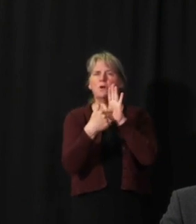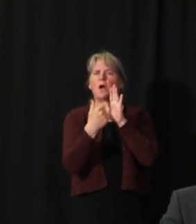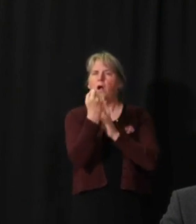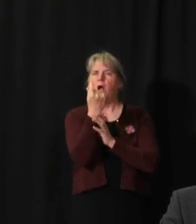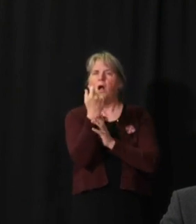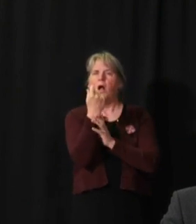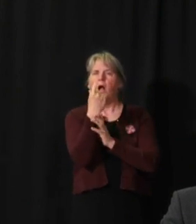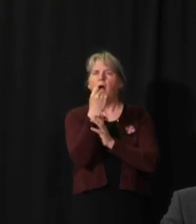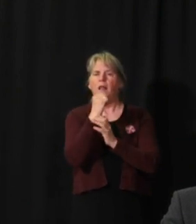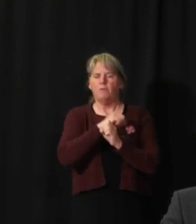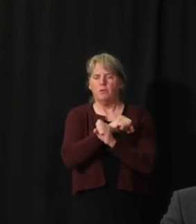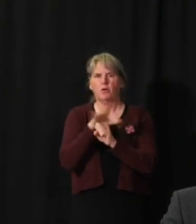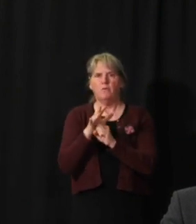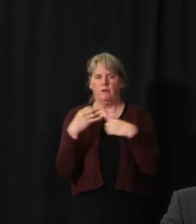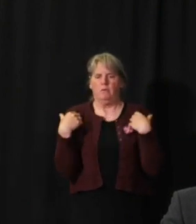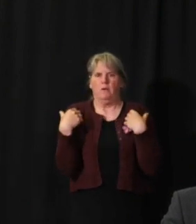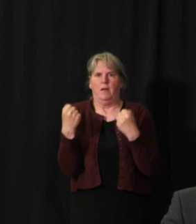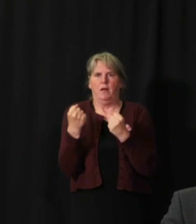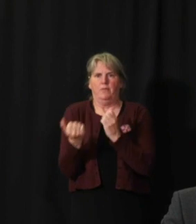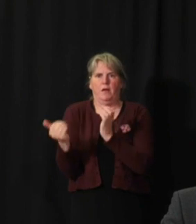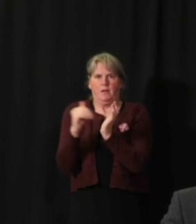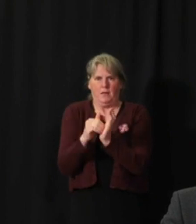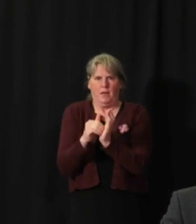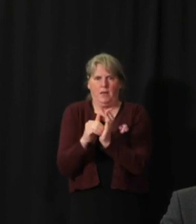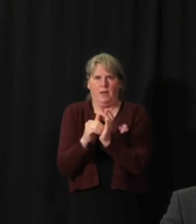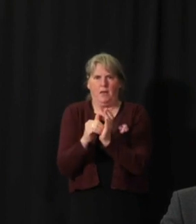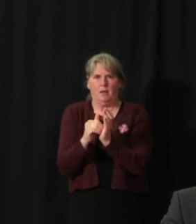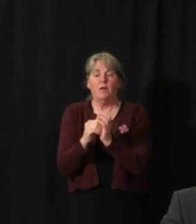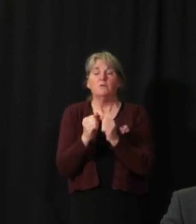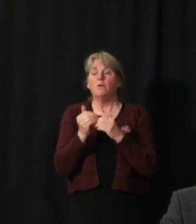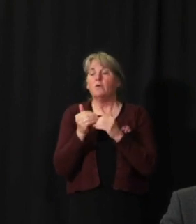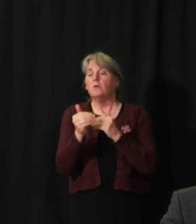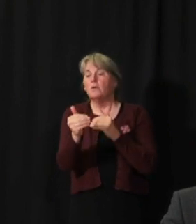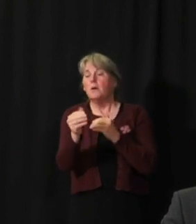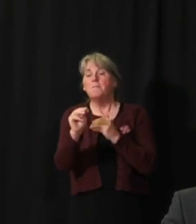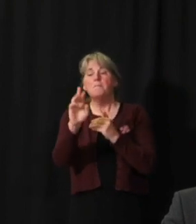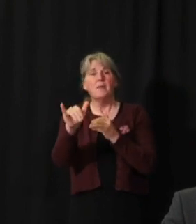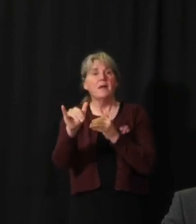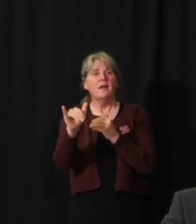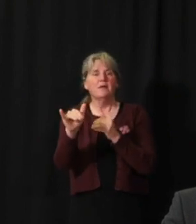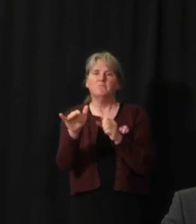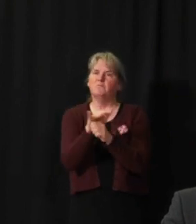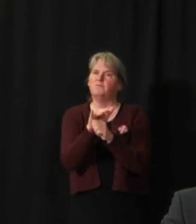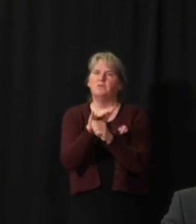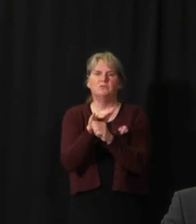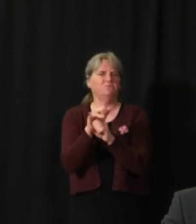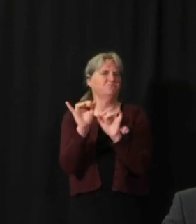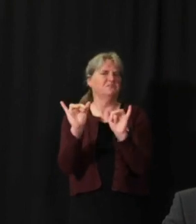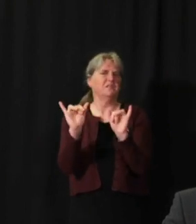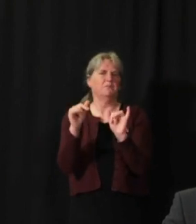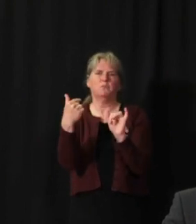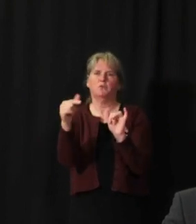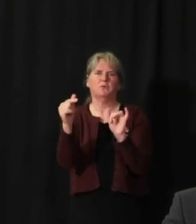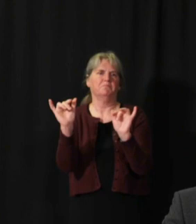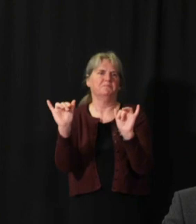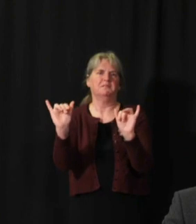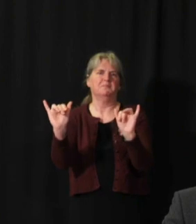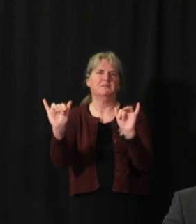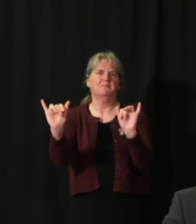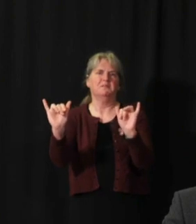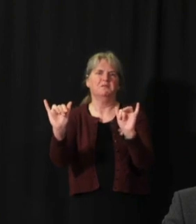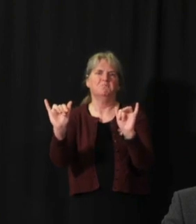cases recovered. So if we were to project that through the rest of May, it would show just the green bars at the same